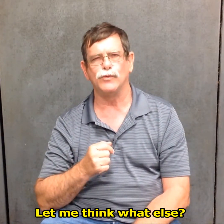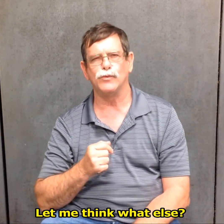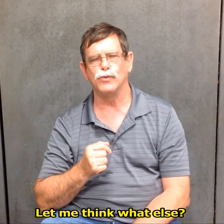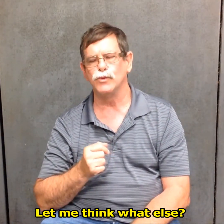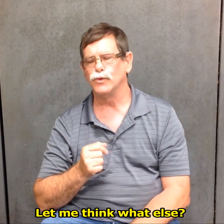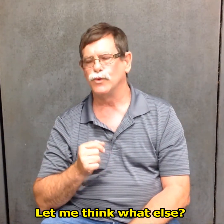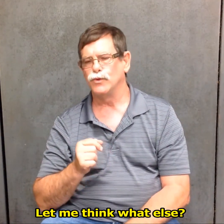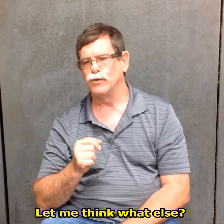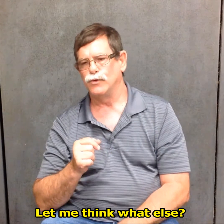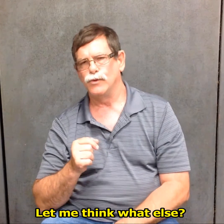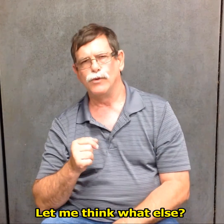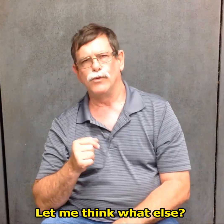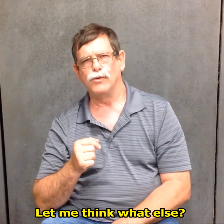Let me think, what else?